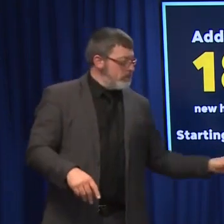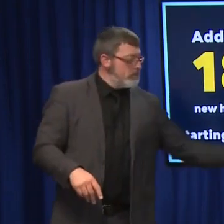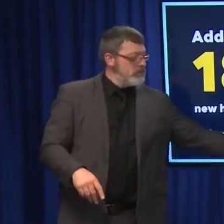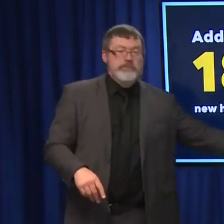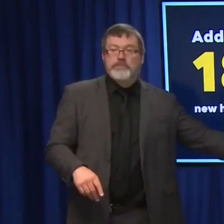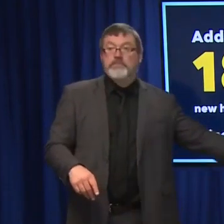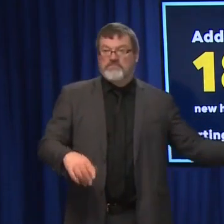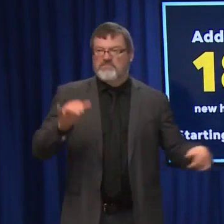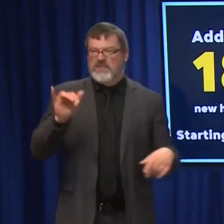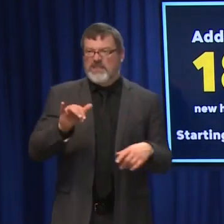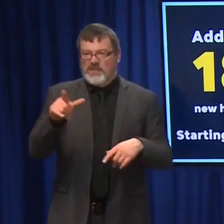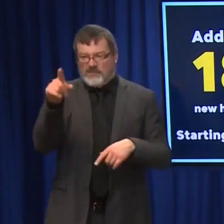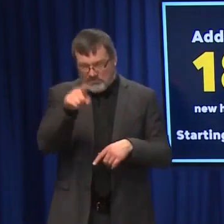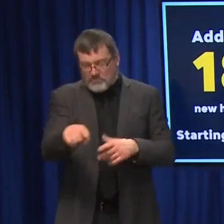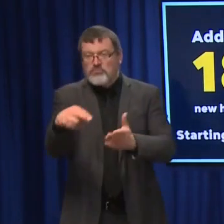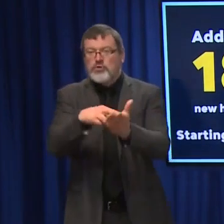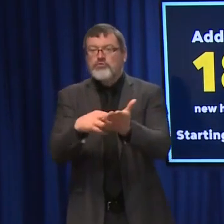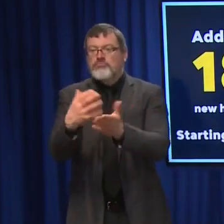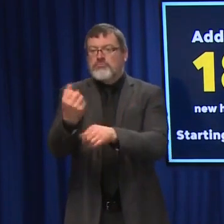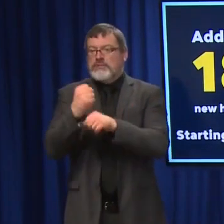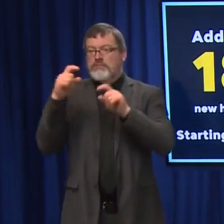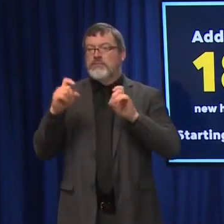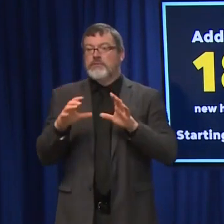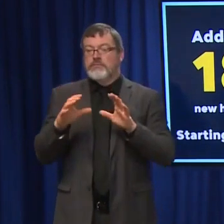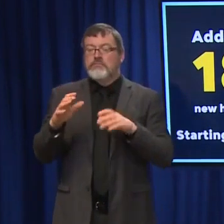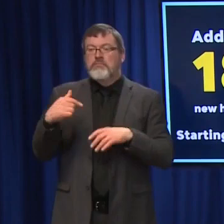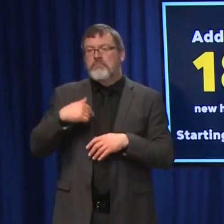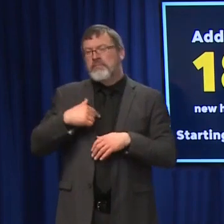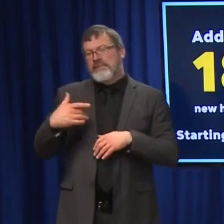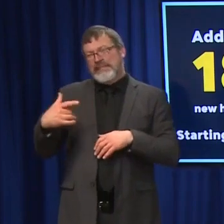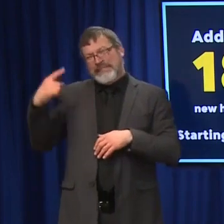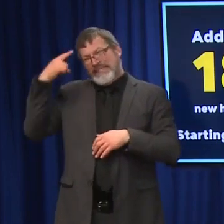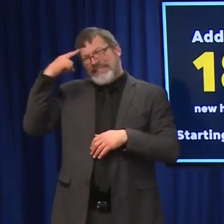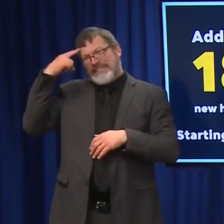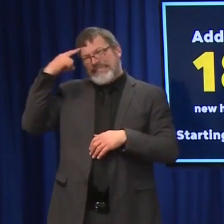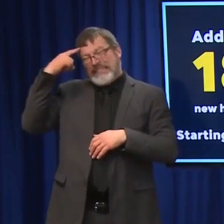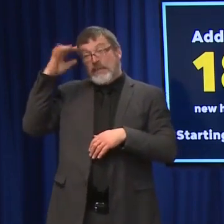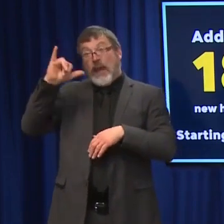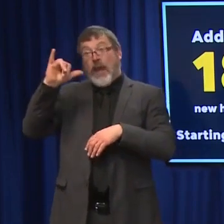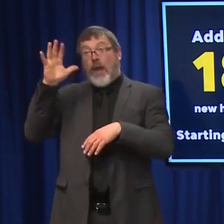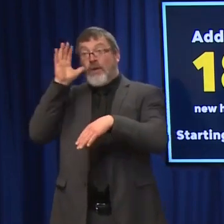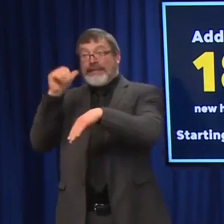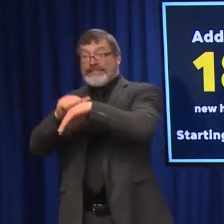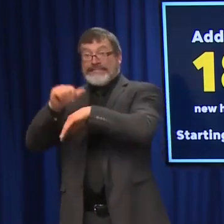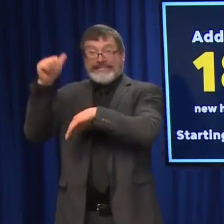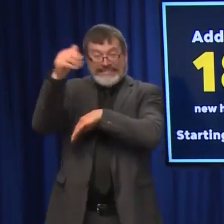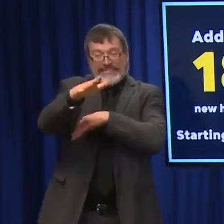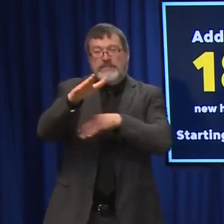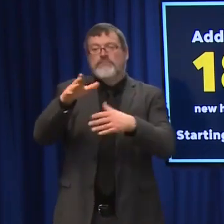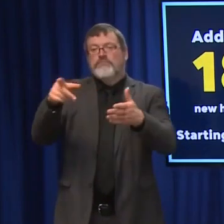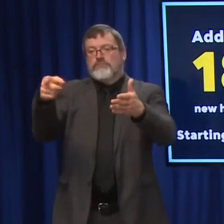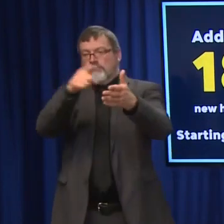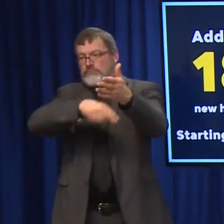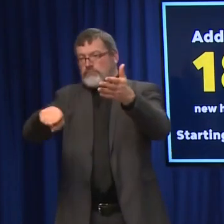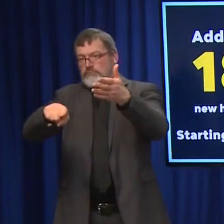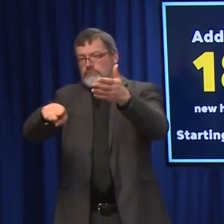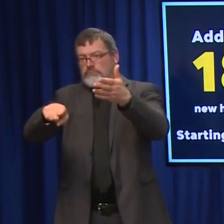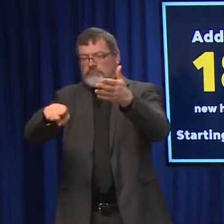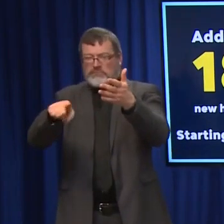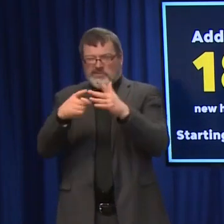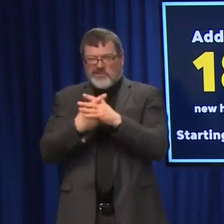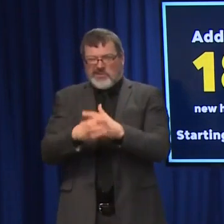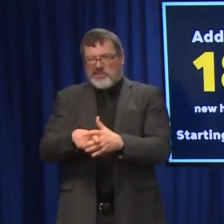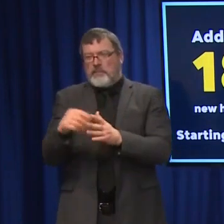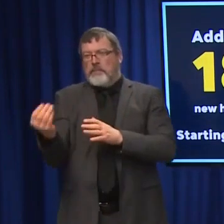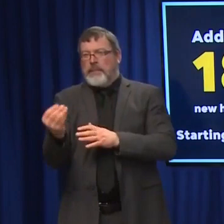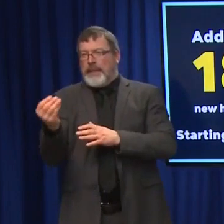I believe the tests will be sent out just after Christmas, on December 27th, I believe. They'll get sent out, and hopefully folks will be able to get them